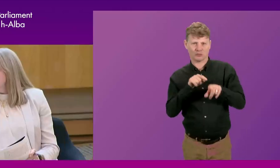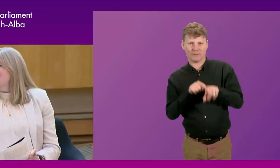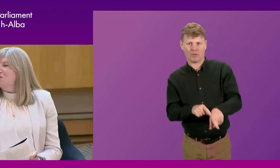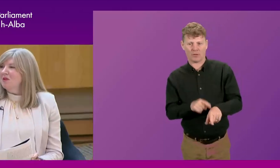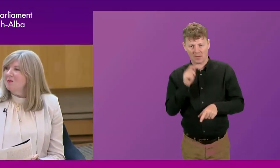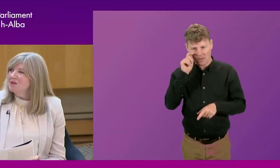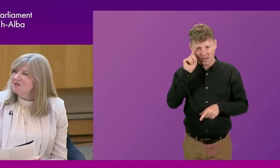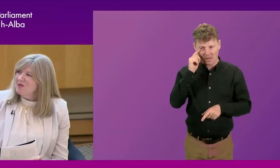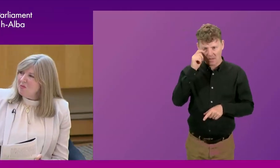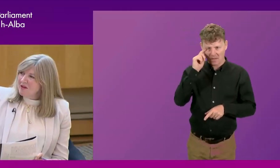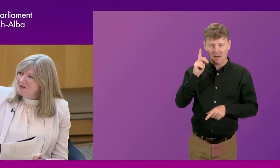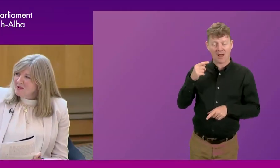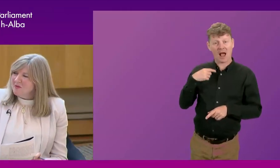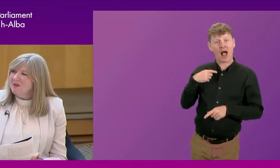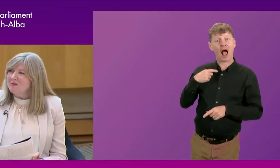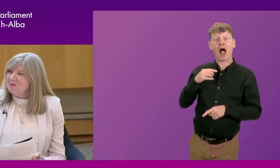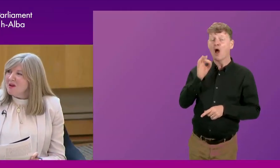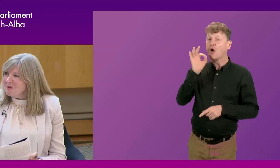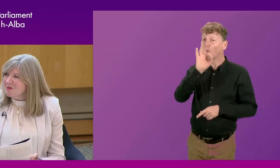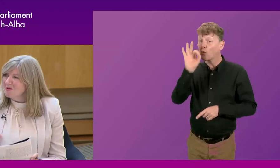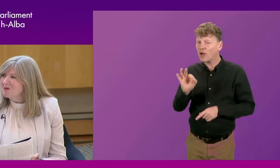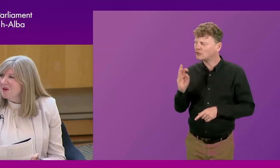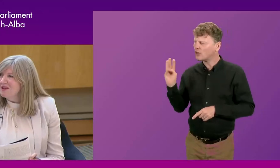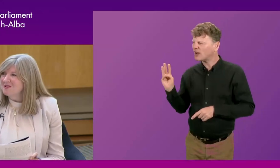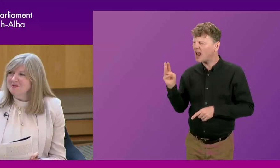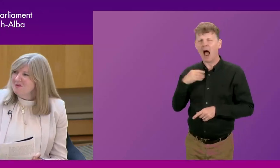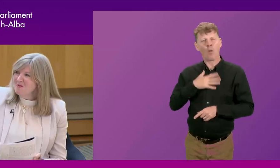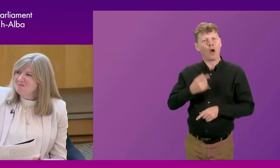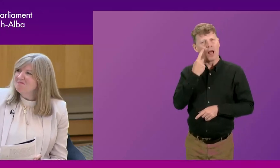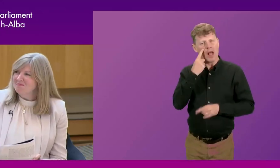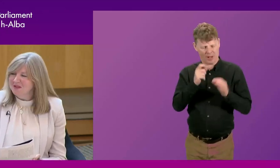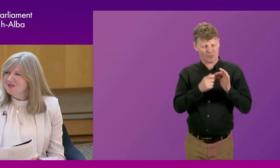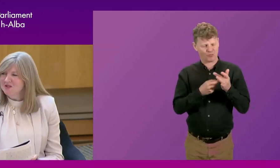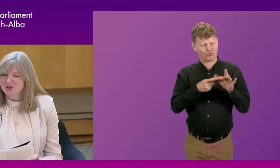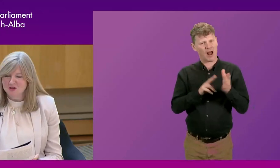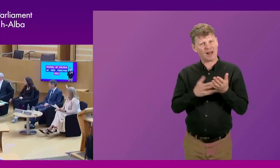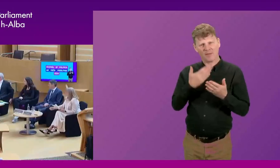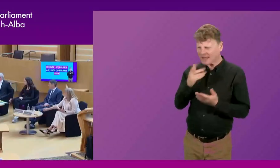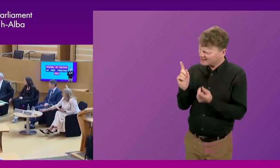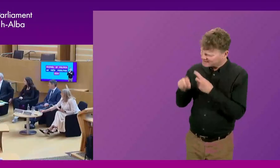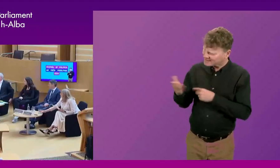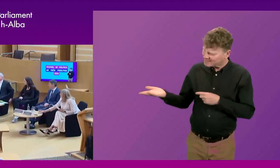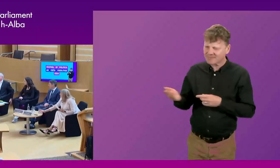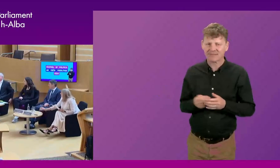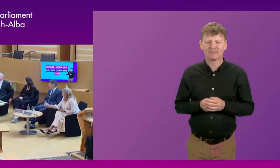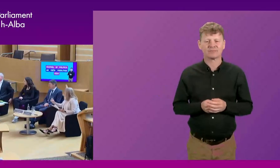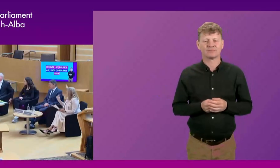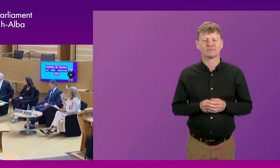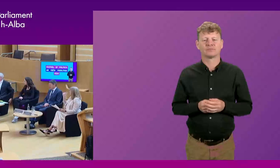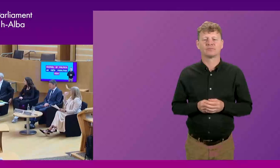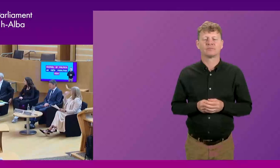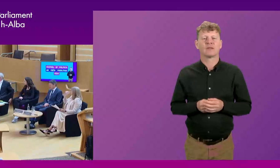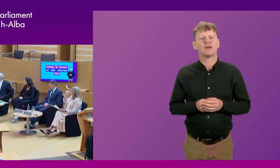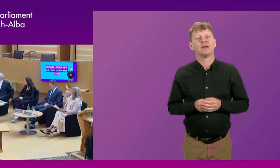decided I was going to put that question to three panellists, then we have from Jack, I'm going to go to Brian too. Please share your thoughts, Brian. I think there's